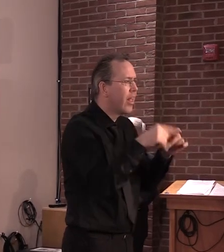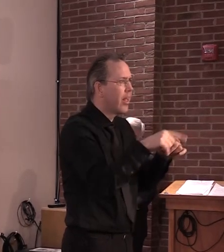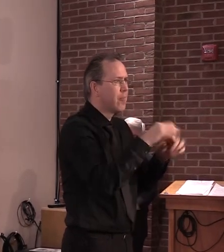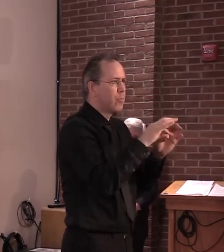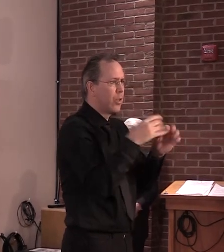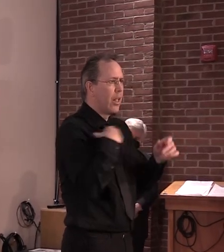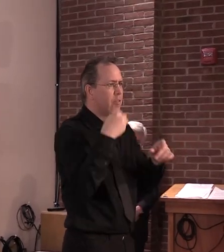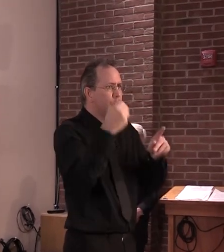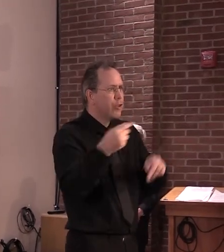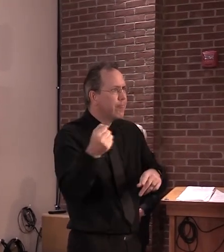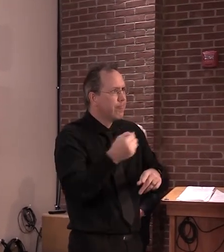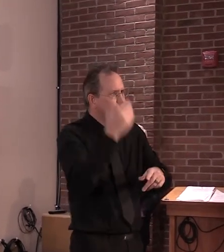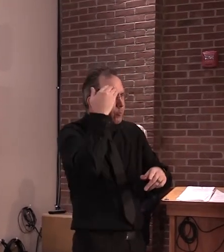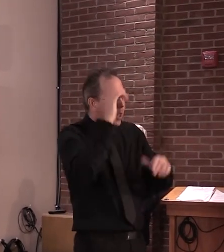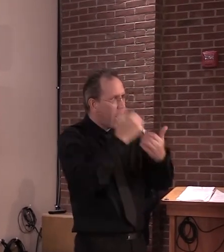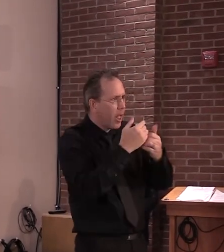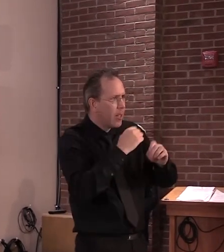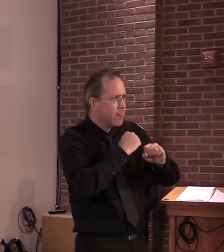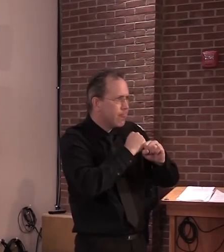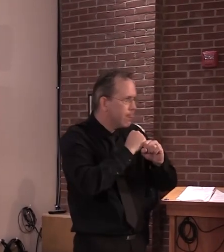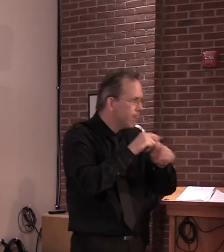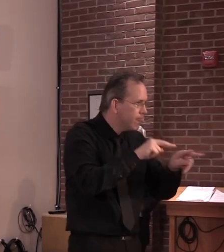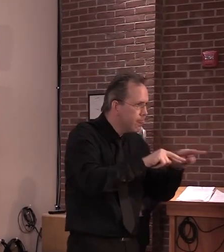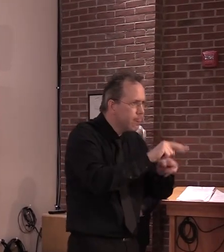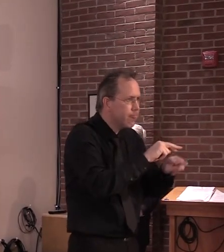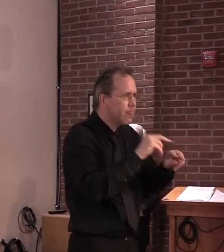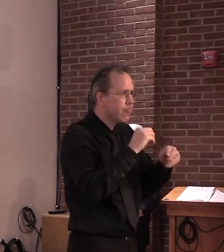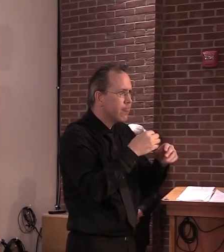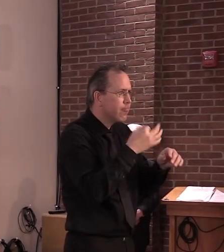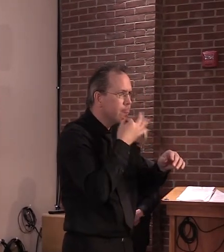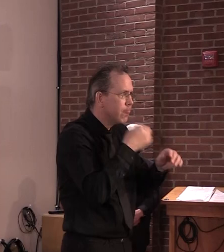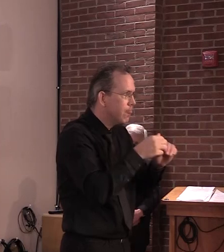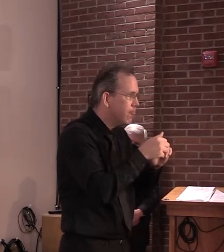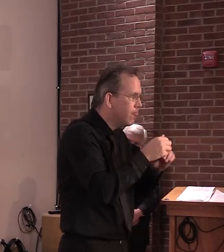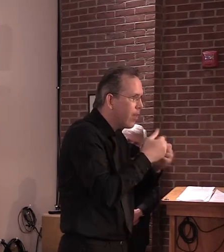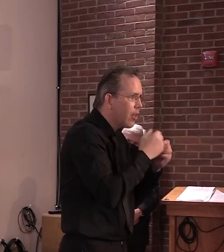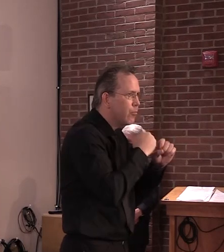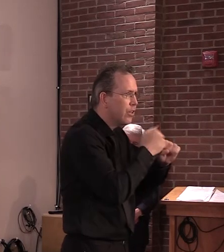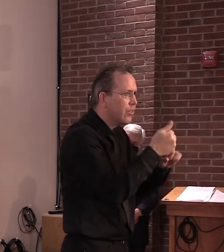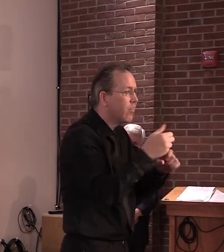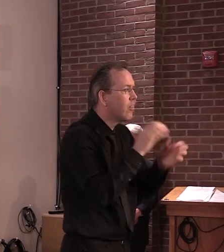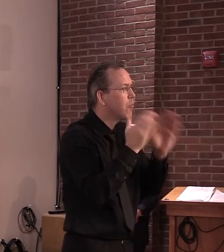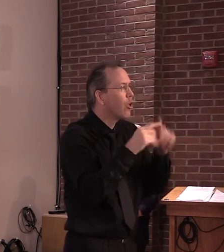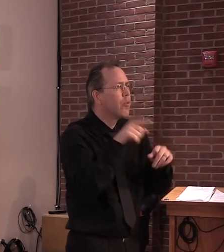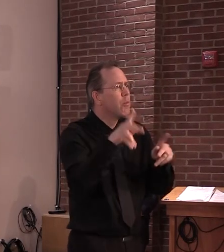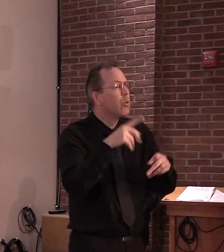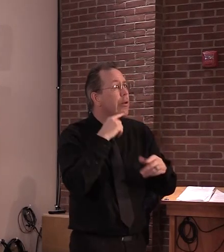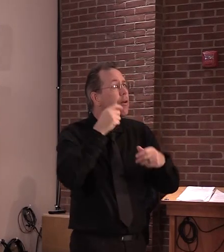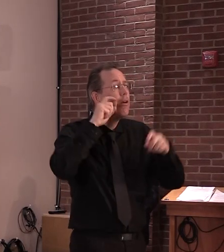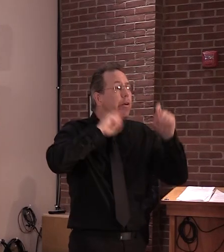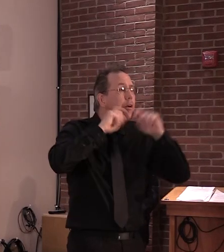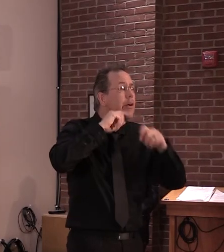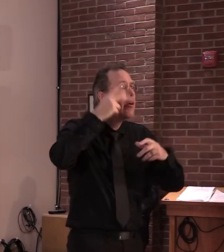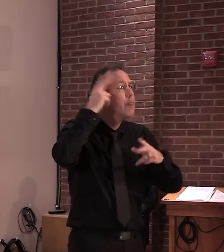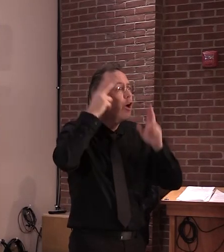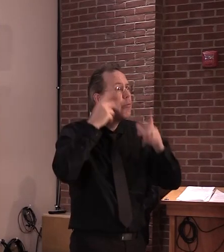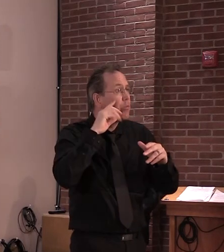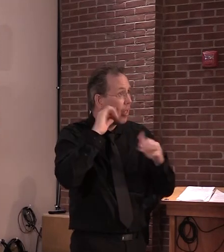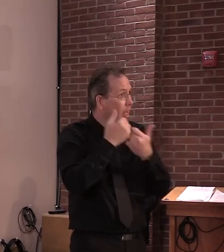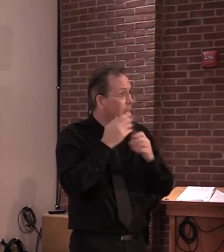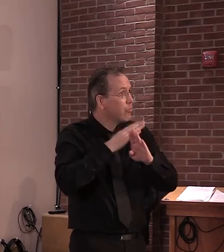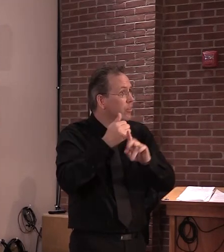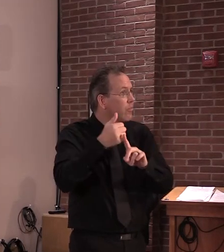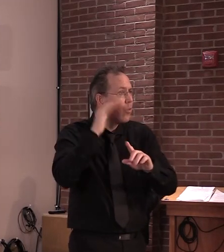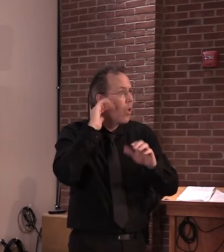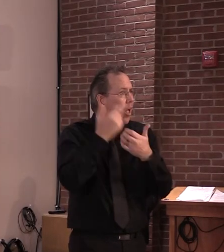single person who works in a personal care industry. So, I was, I think we got a lot of the similar inquiries that were hearing from people who were concerned about that.